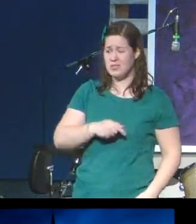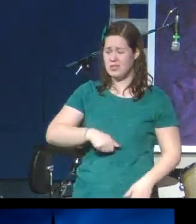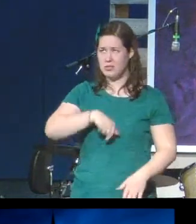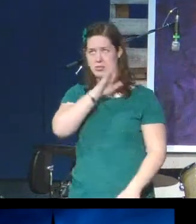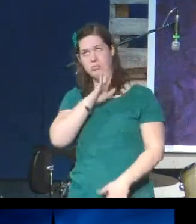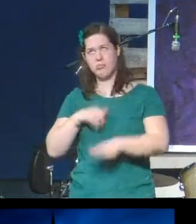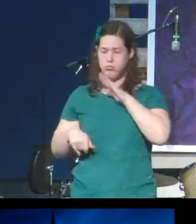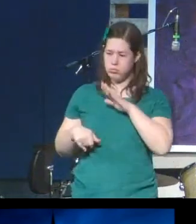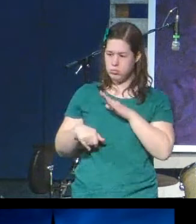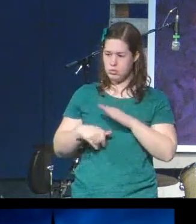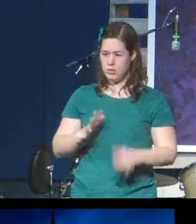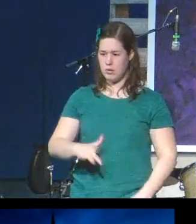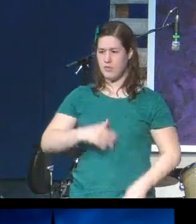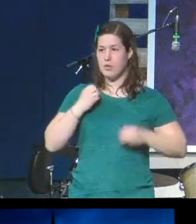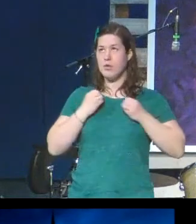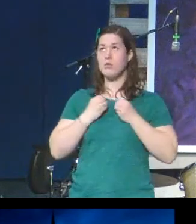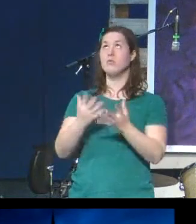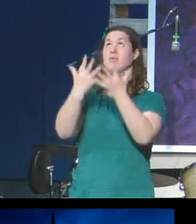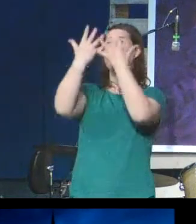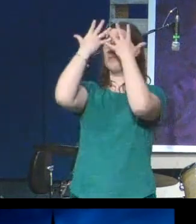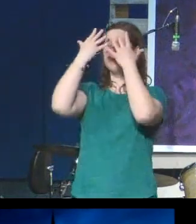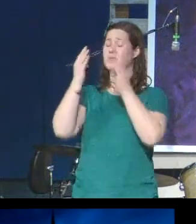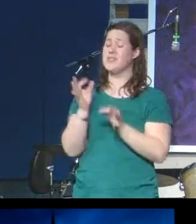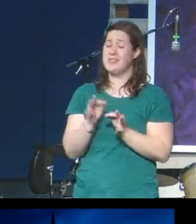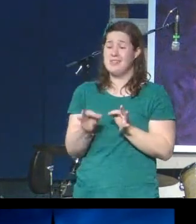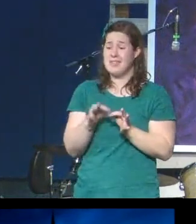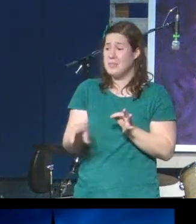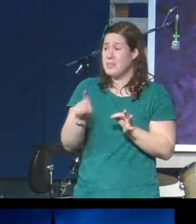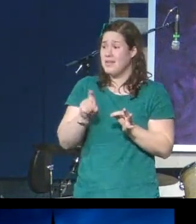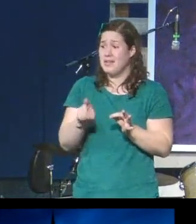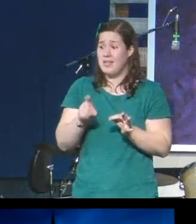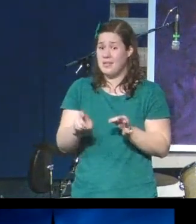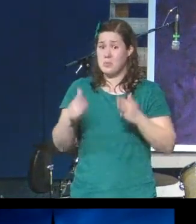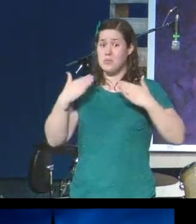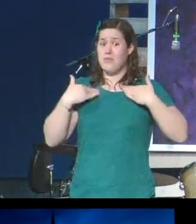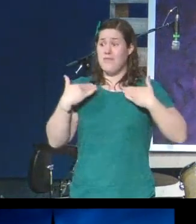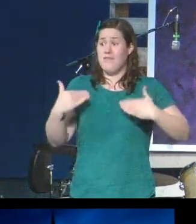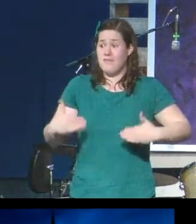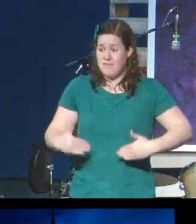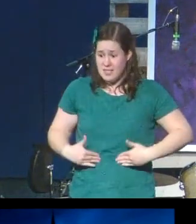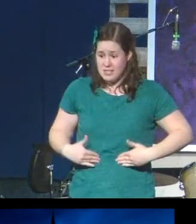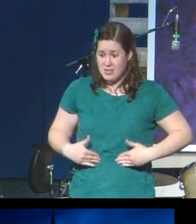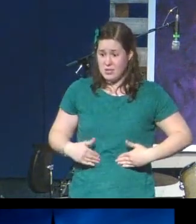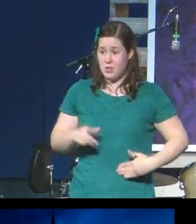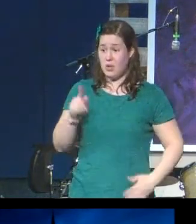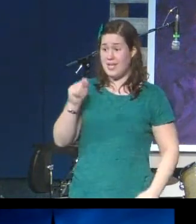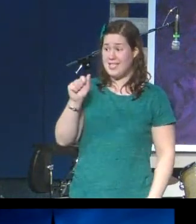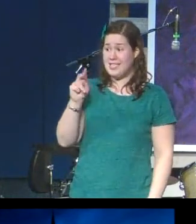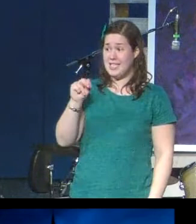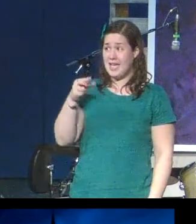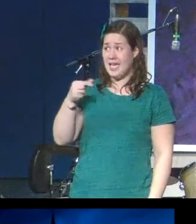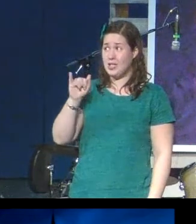feeling so overwhelmed, that we just simply need those physical, tangible, present symbols